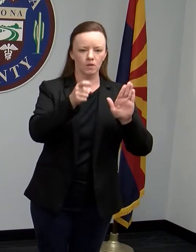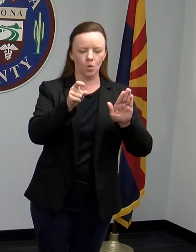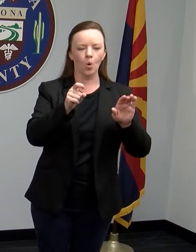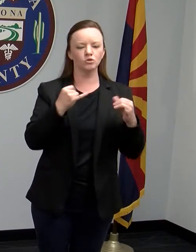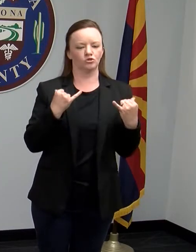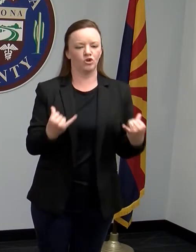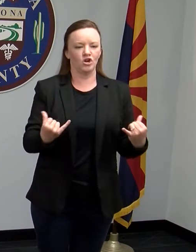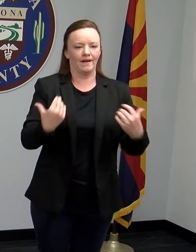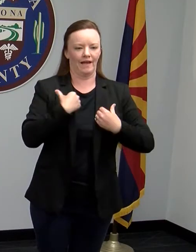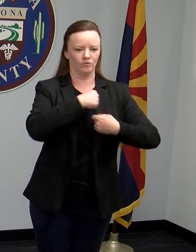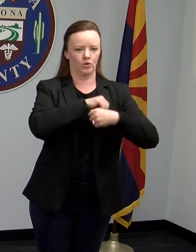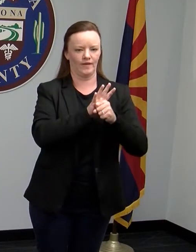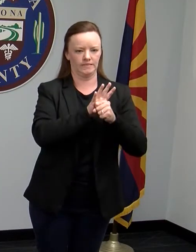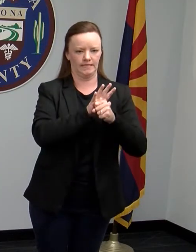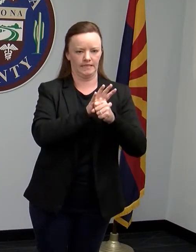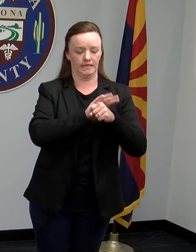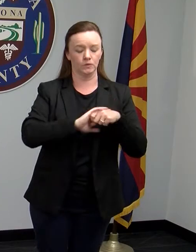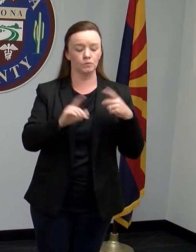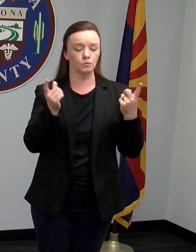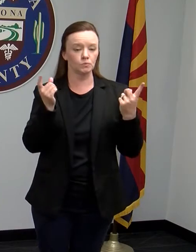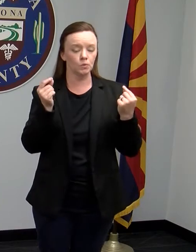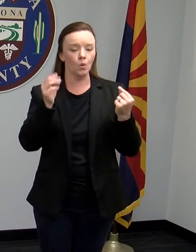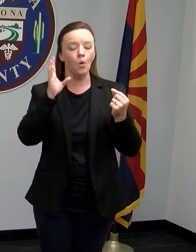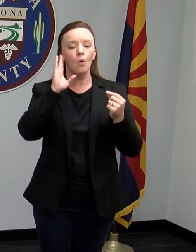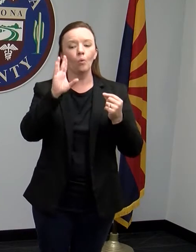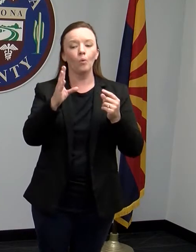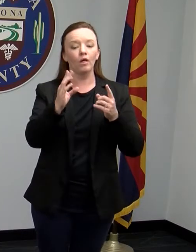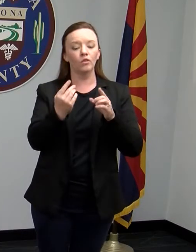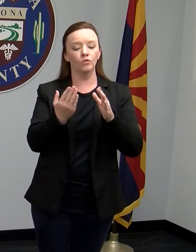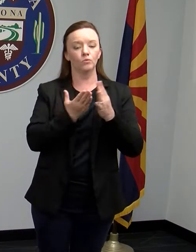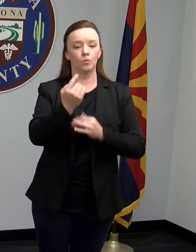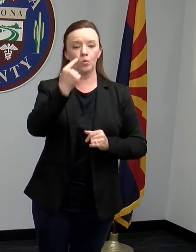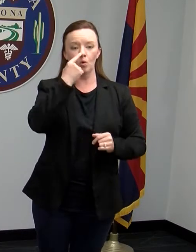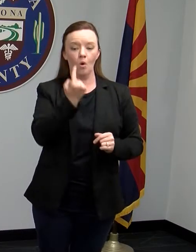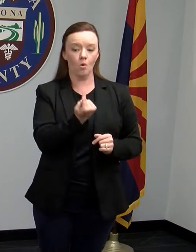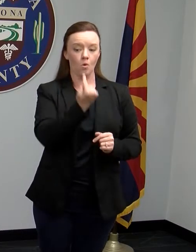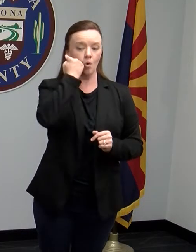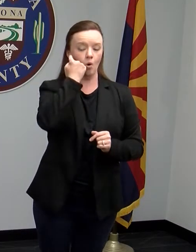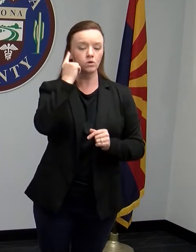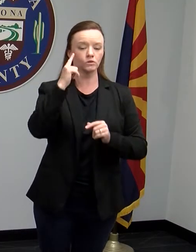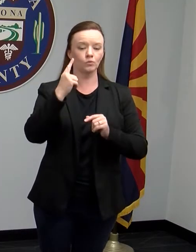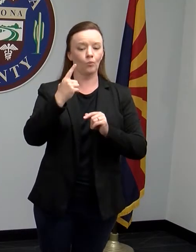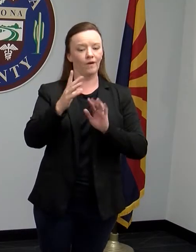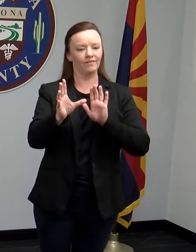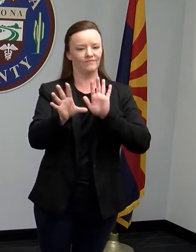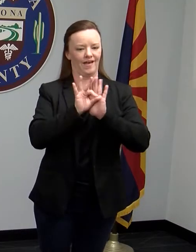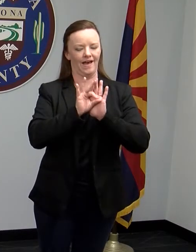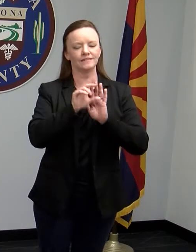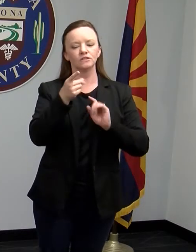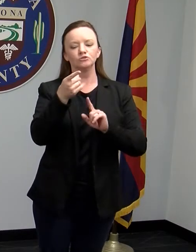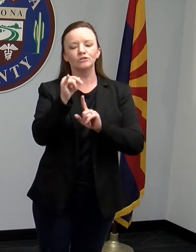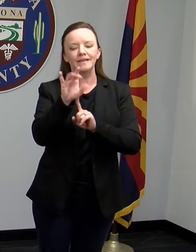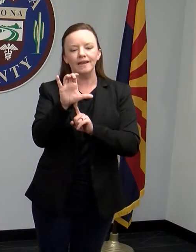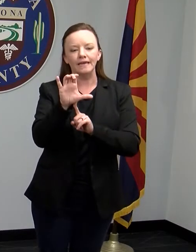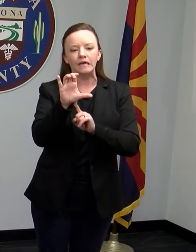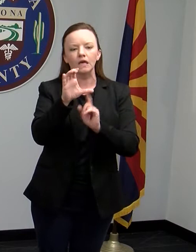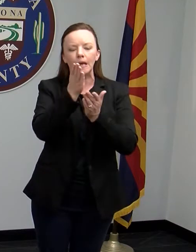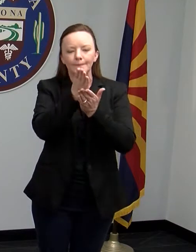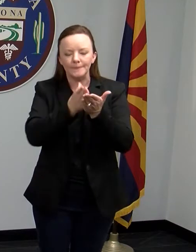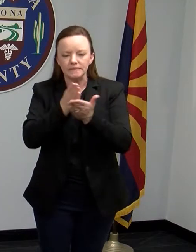genetic material of the virus in the nose. These tests tell us if someone is currently